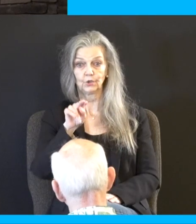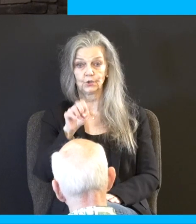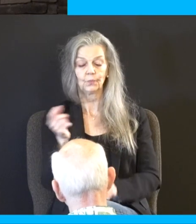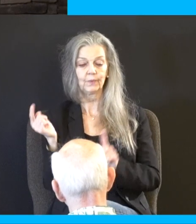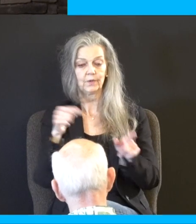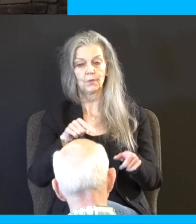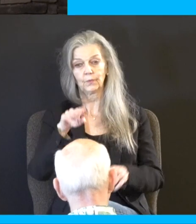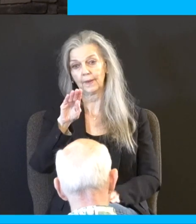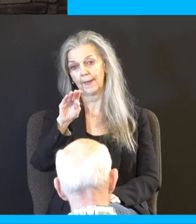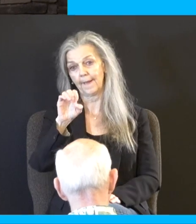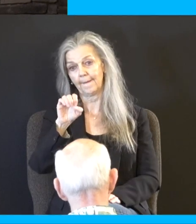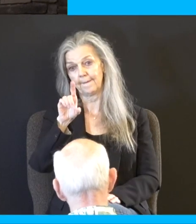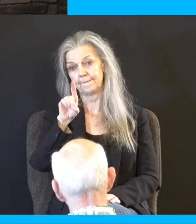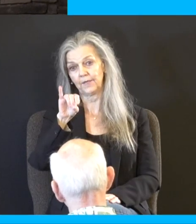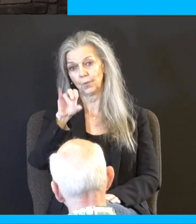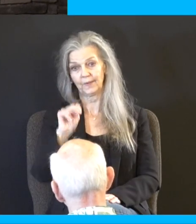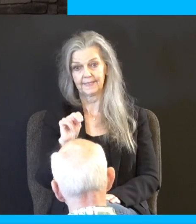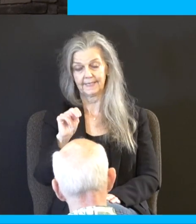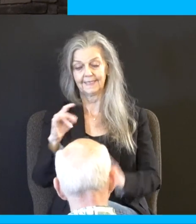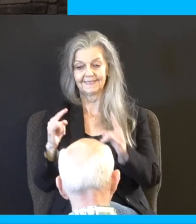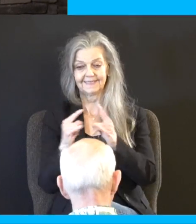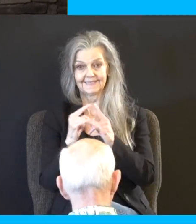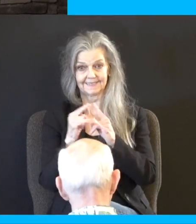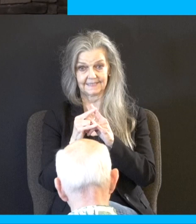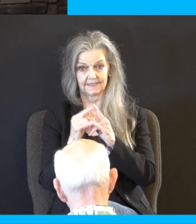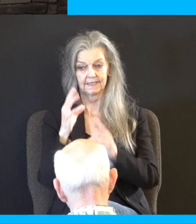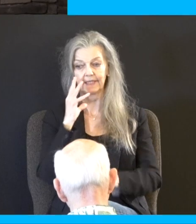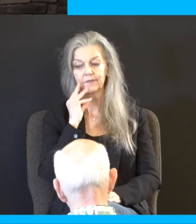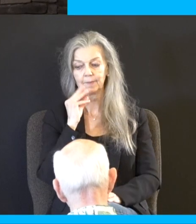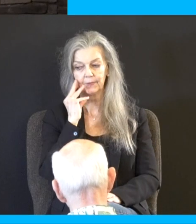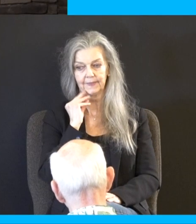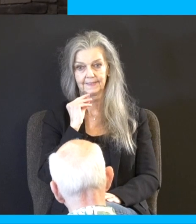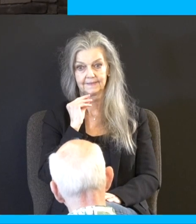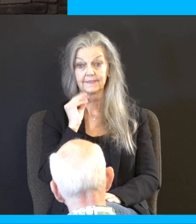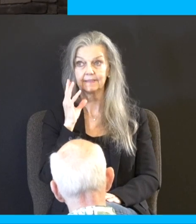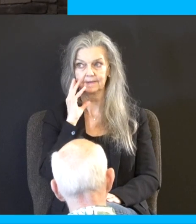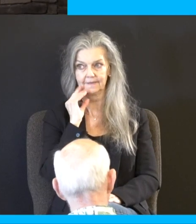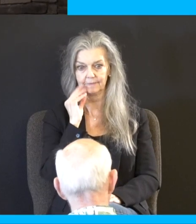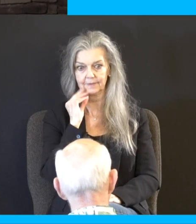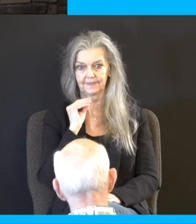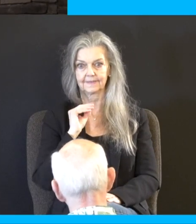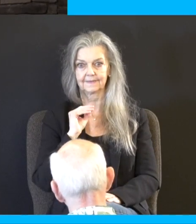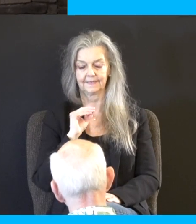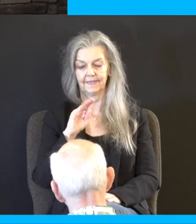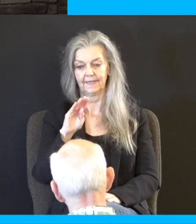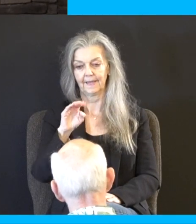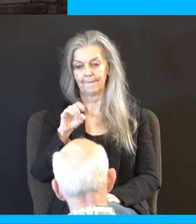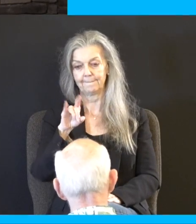experience. The people who've been there, you hear them go, experience. Why? You'll have an experience. It's fun. But often when